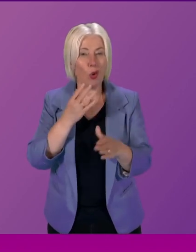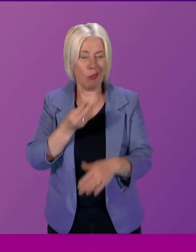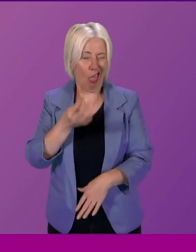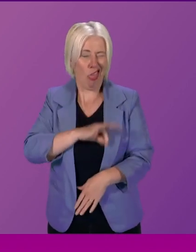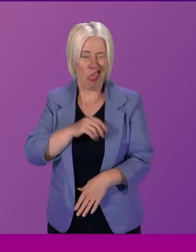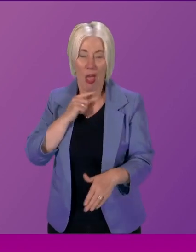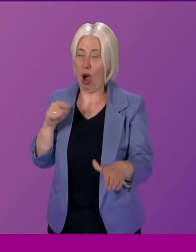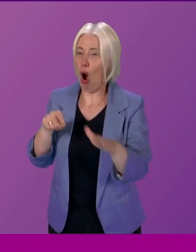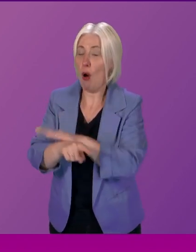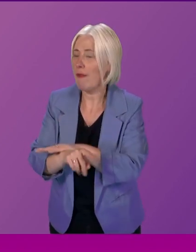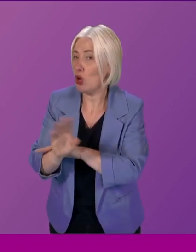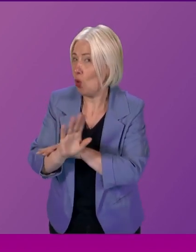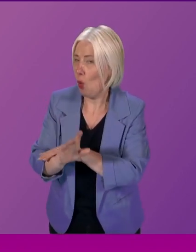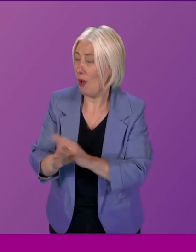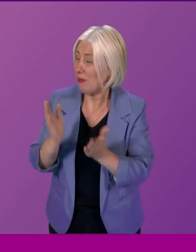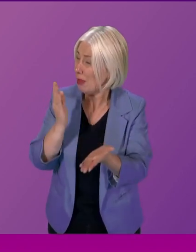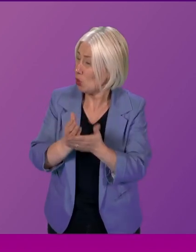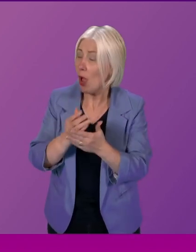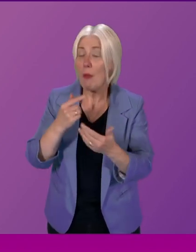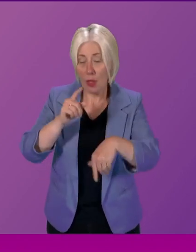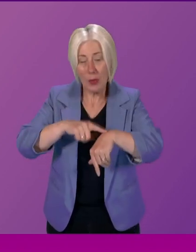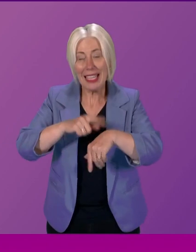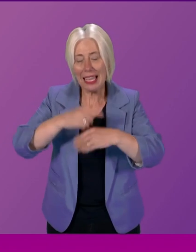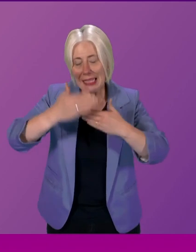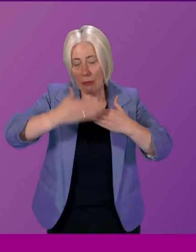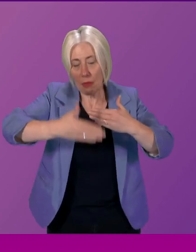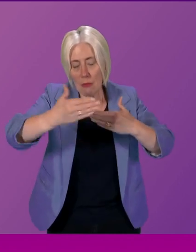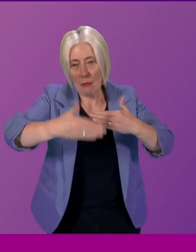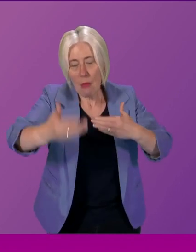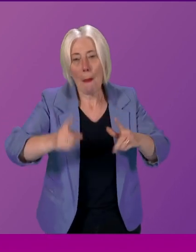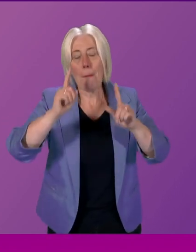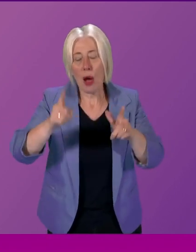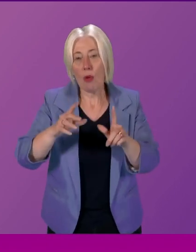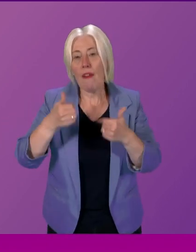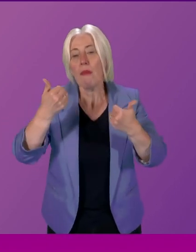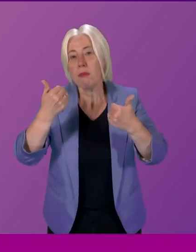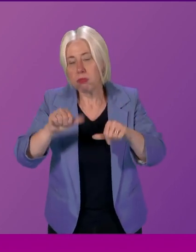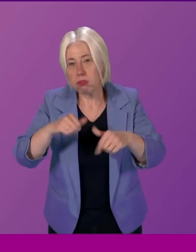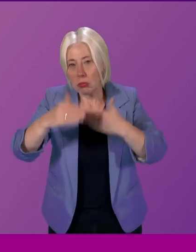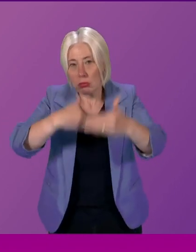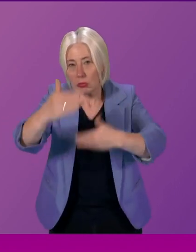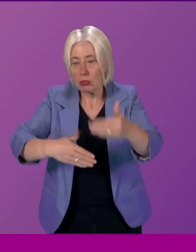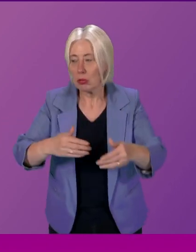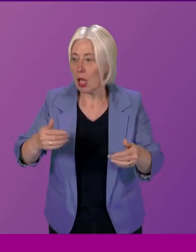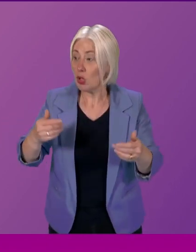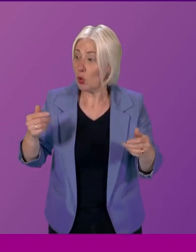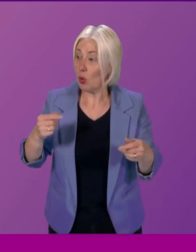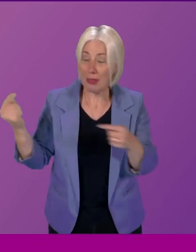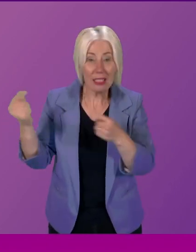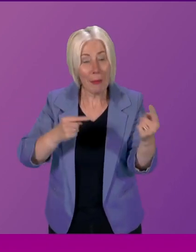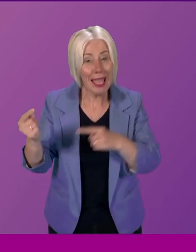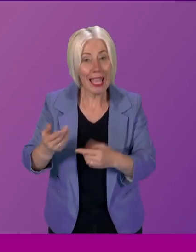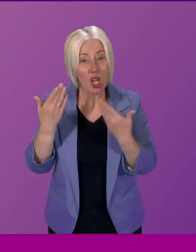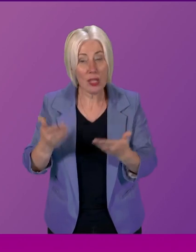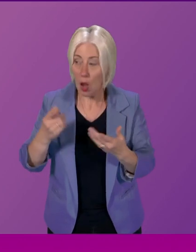and through this work and may take time to get there I think this debate today and this report and the recommendations is an important first step and we should all work